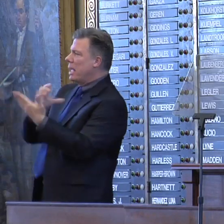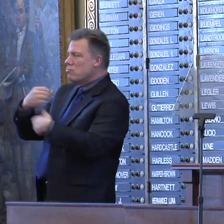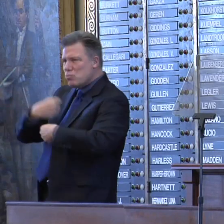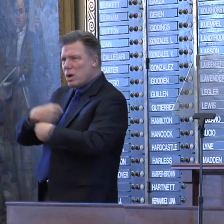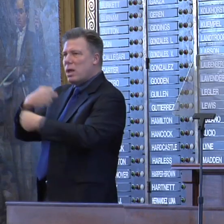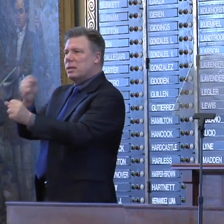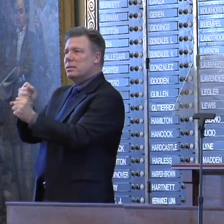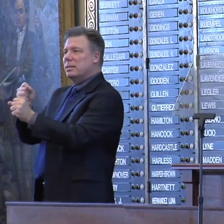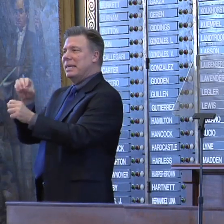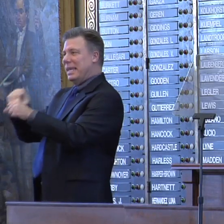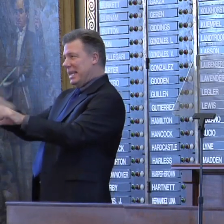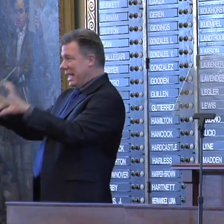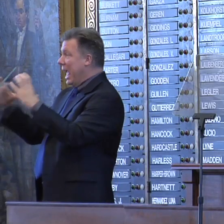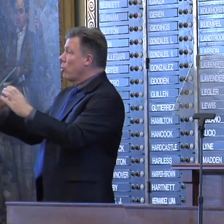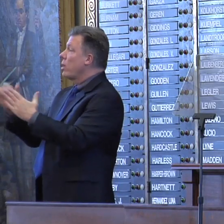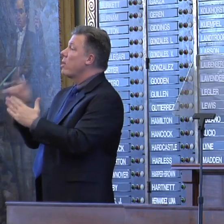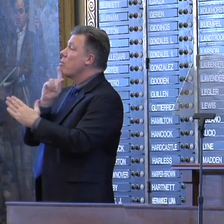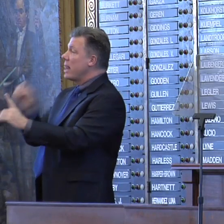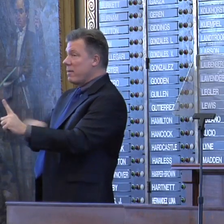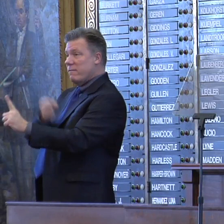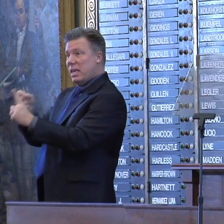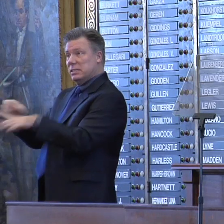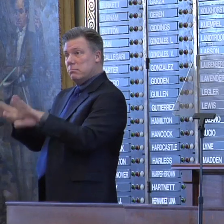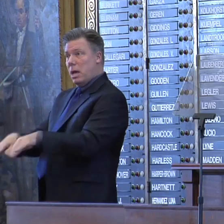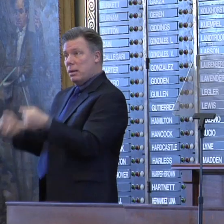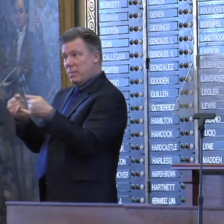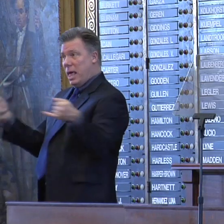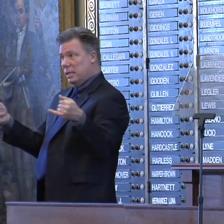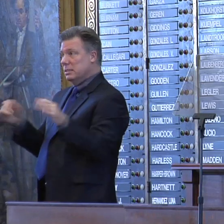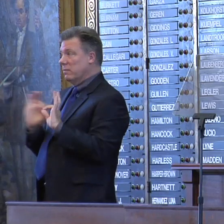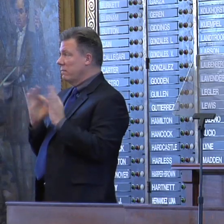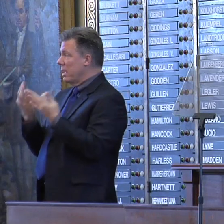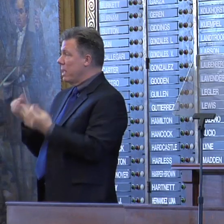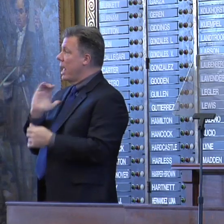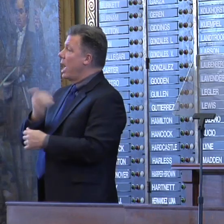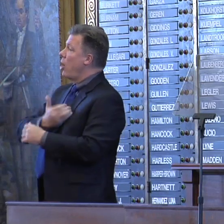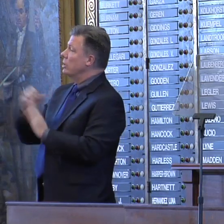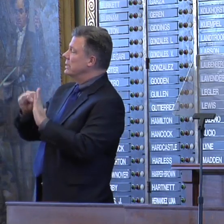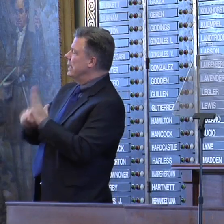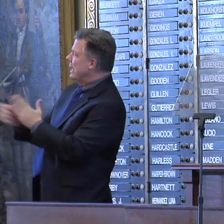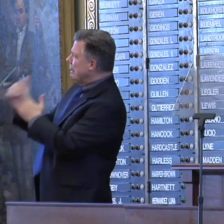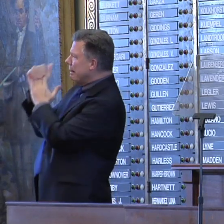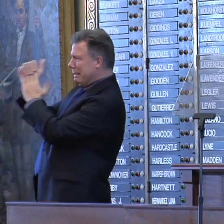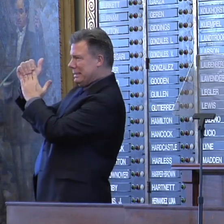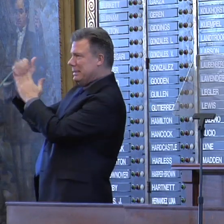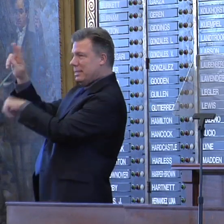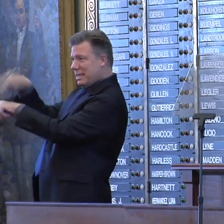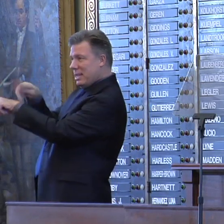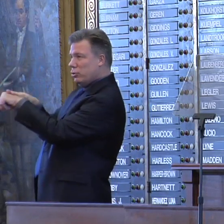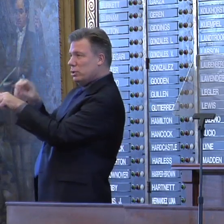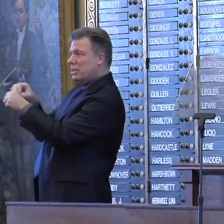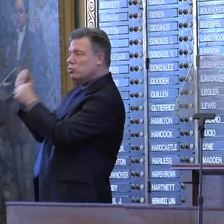category that really affects the bottom line for Texas families, our state leads the nation in